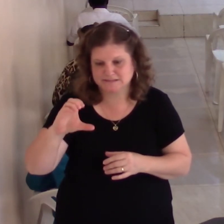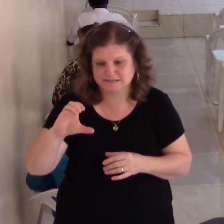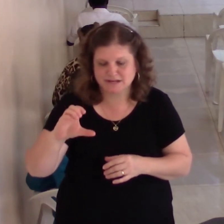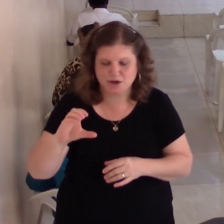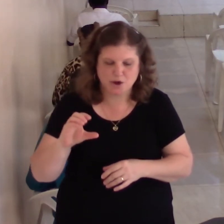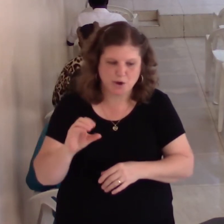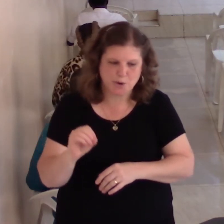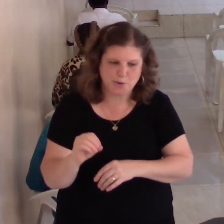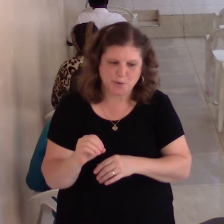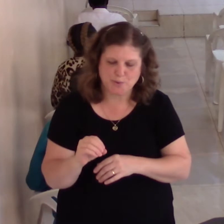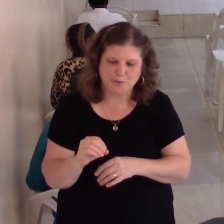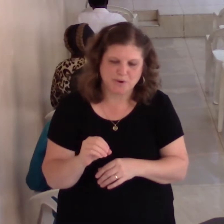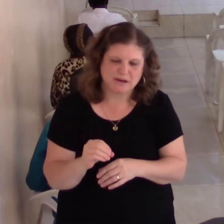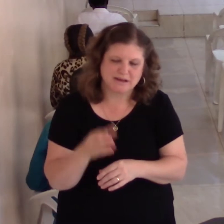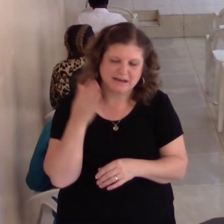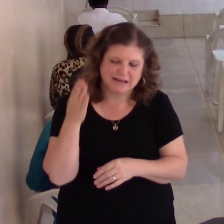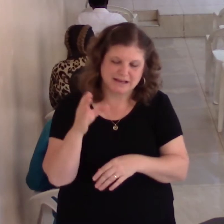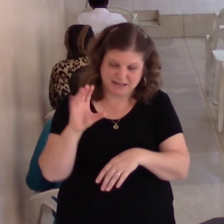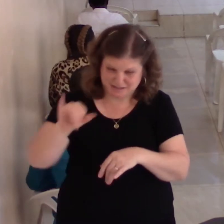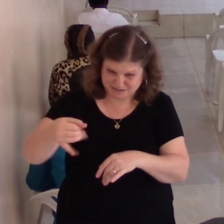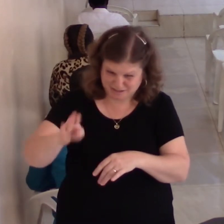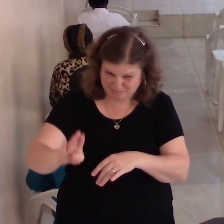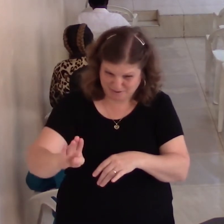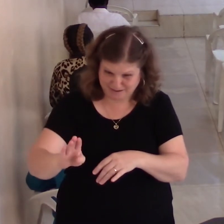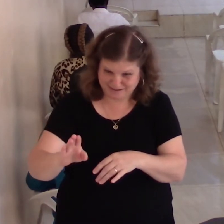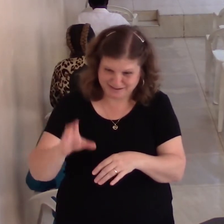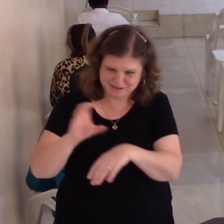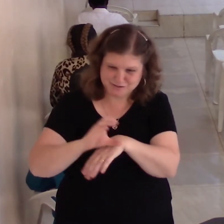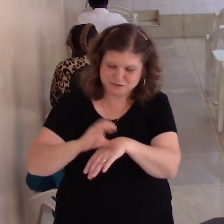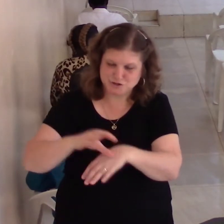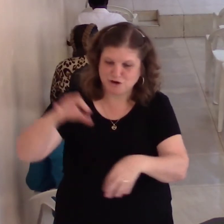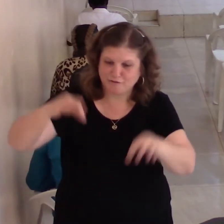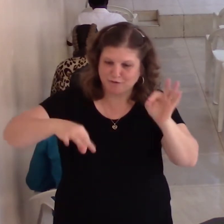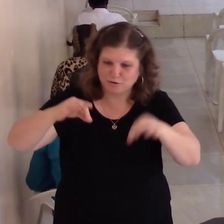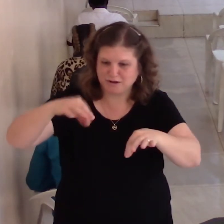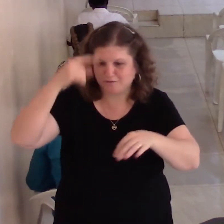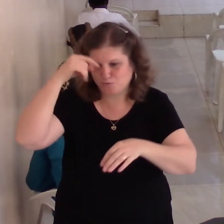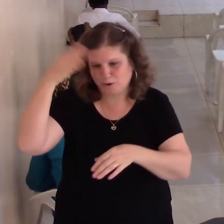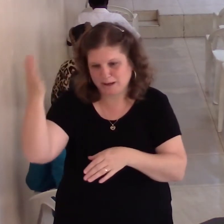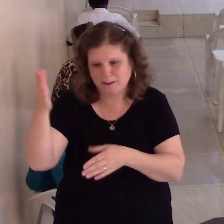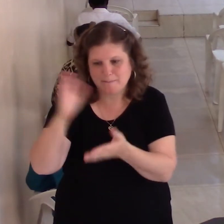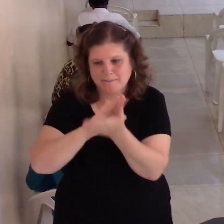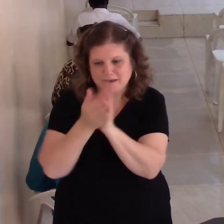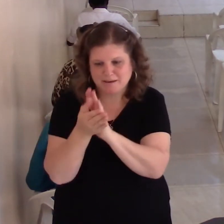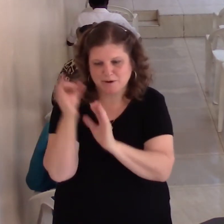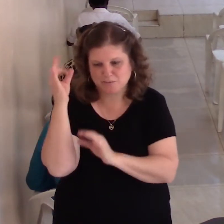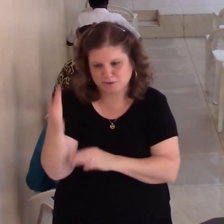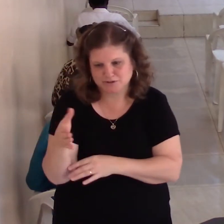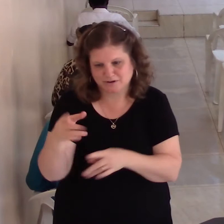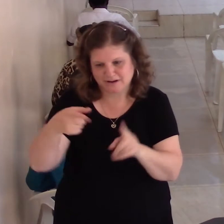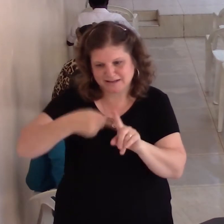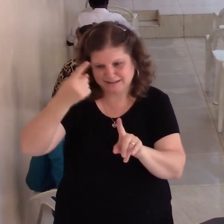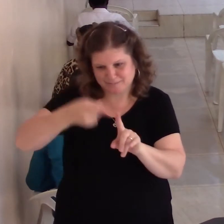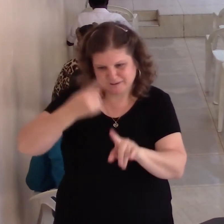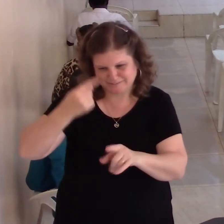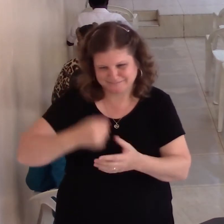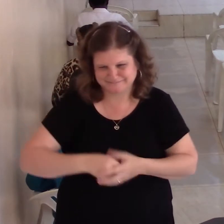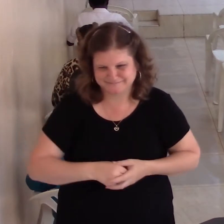And so we pray for that and for all to go well also. I know they appreciate your prayers. But in thinking about thanksgiving of your town, I'd like to the Lord for